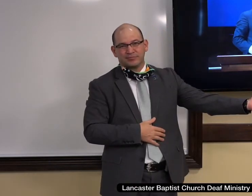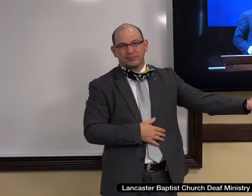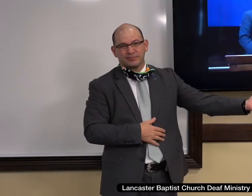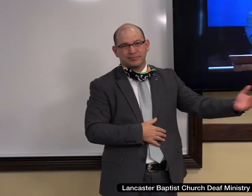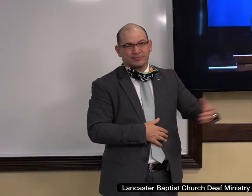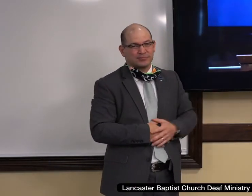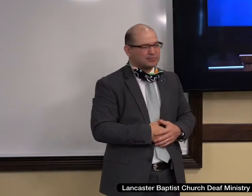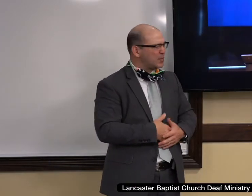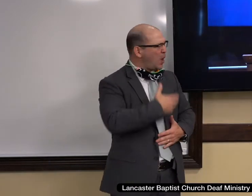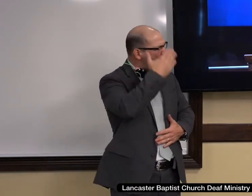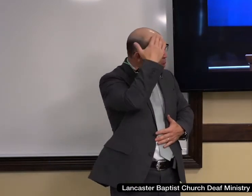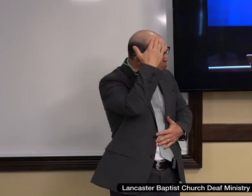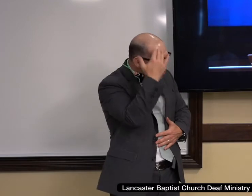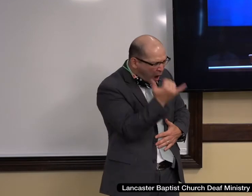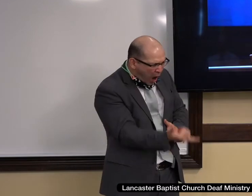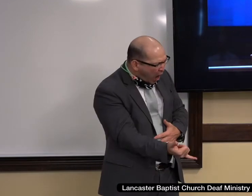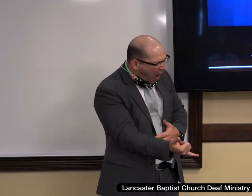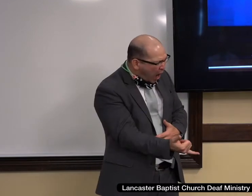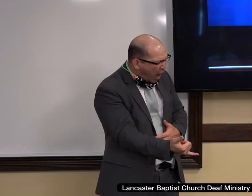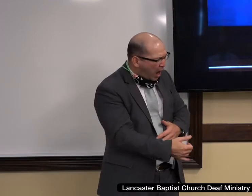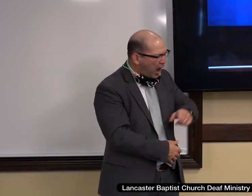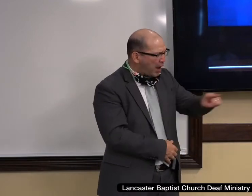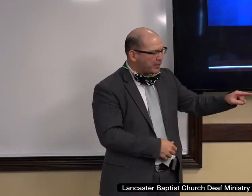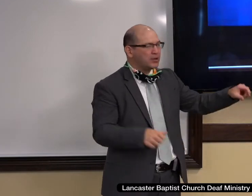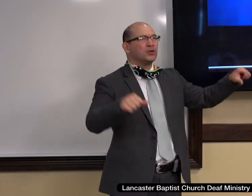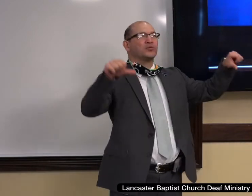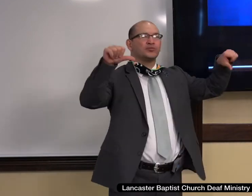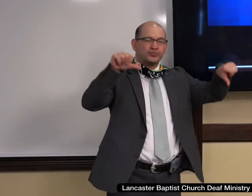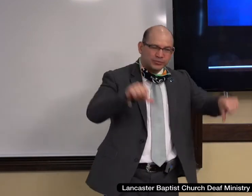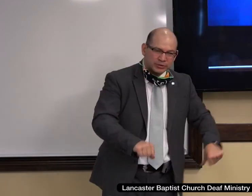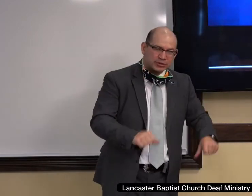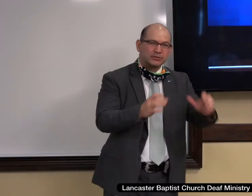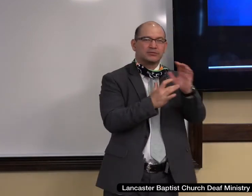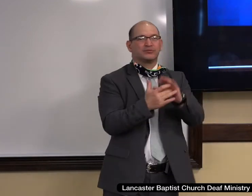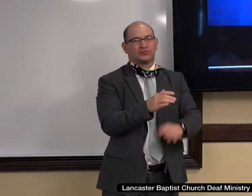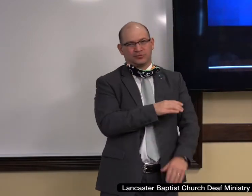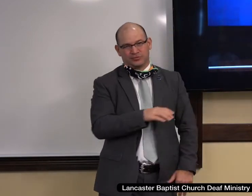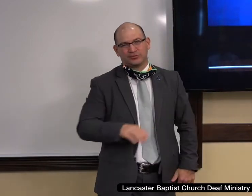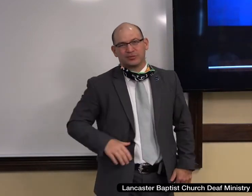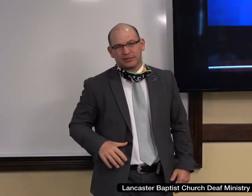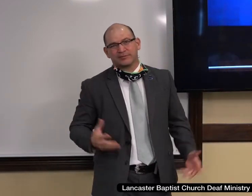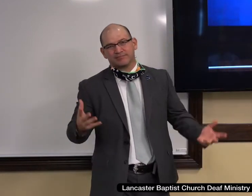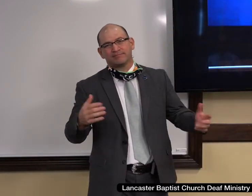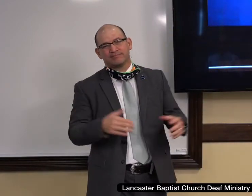What is their cornerstone? Is there a cornerstone? And in our day, we see it.